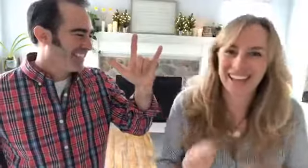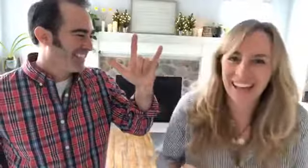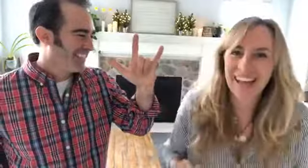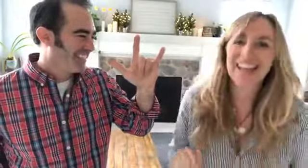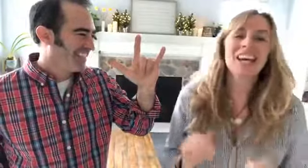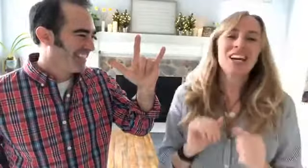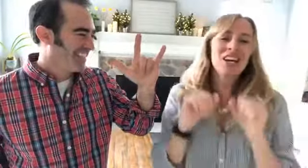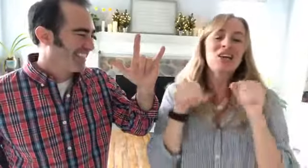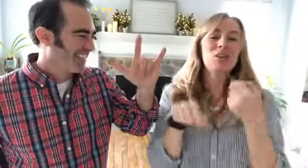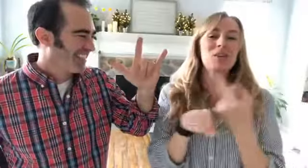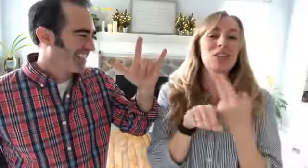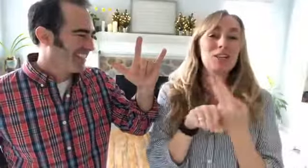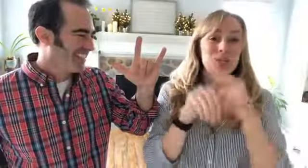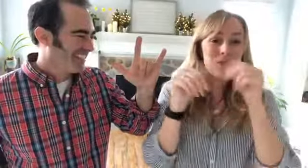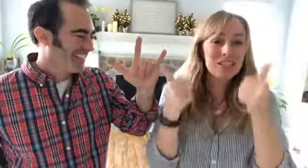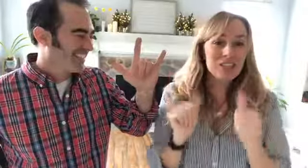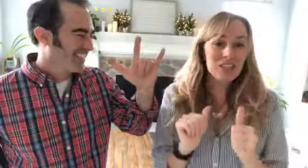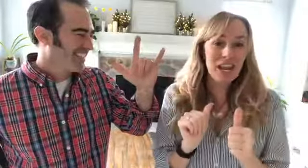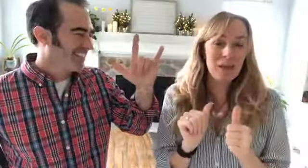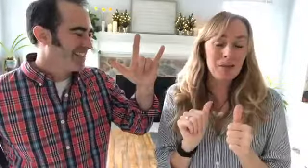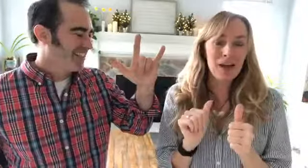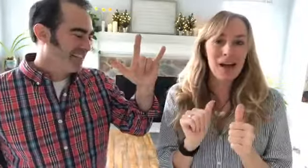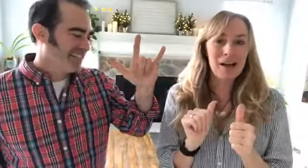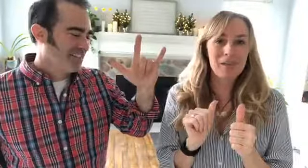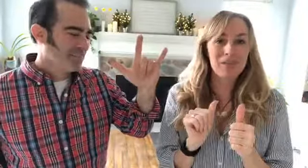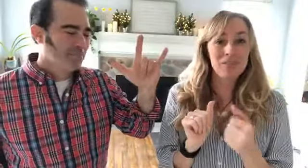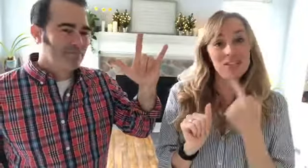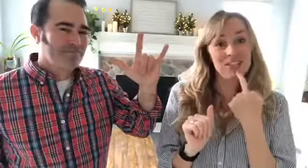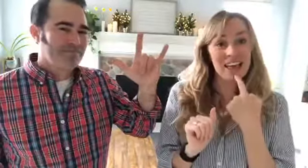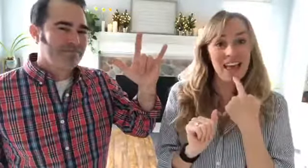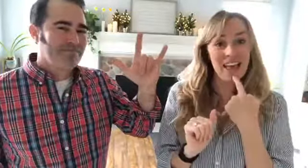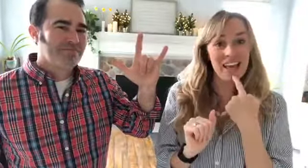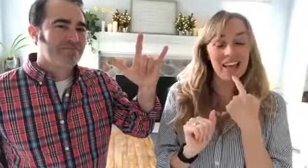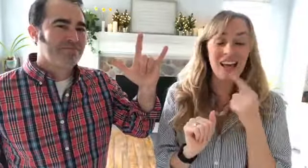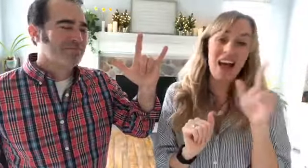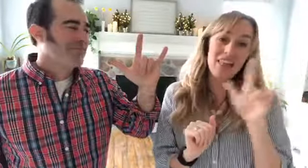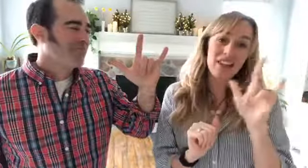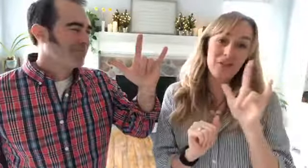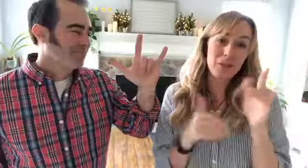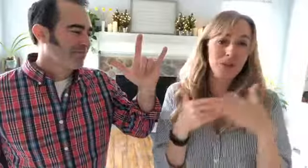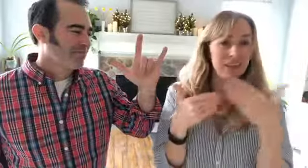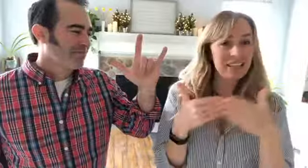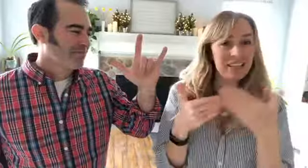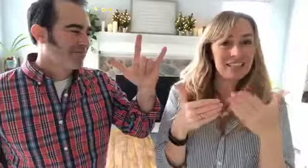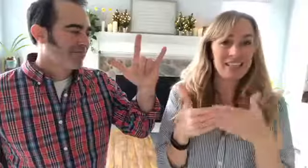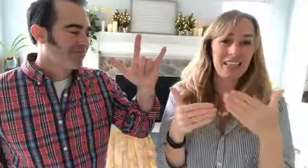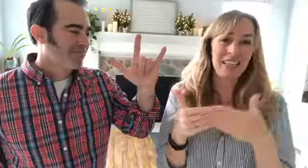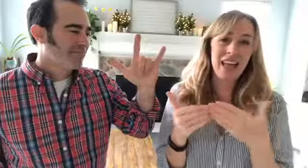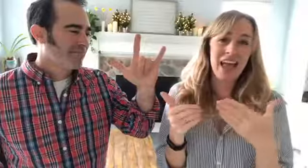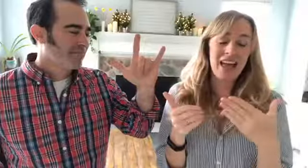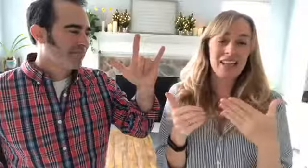you can use this shape to say I love you very easy and